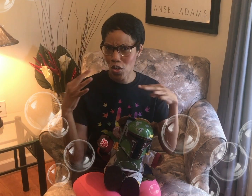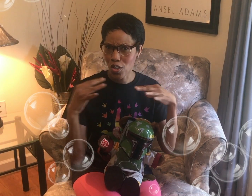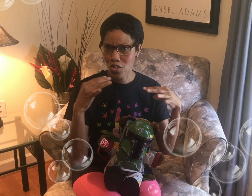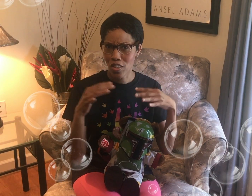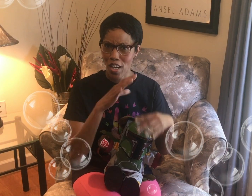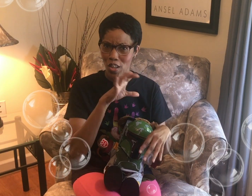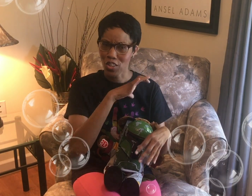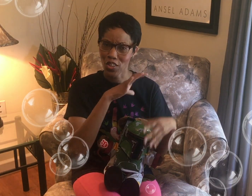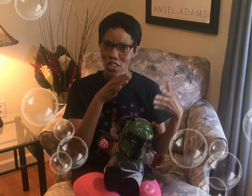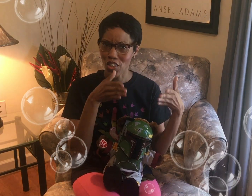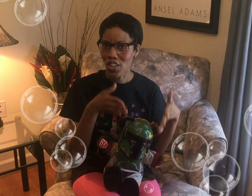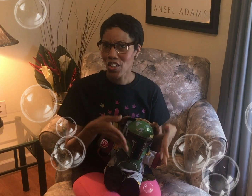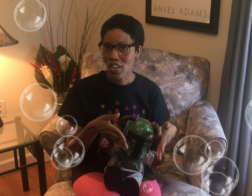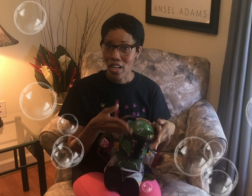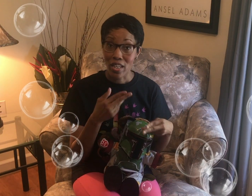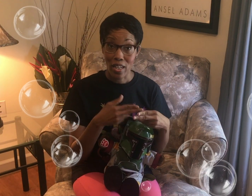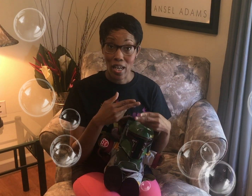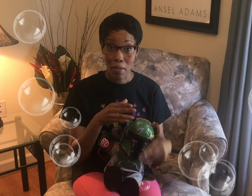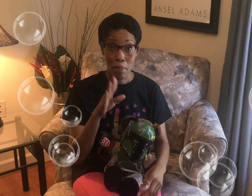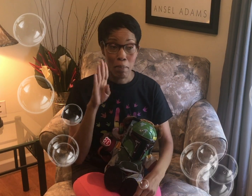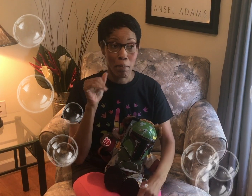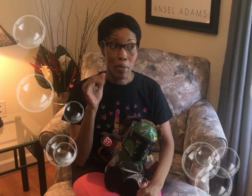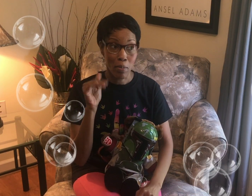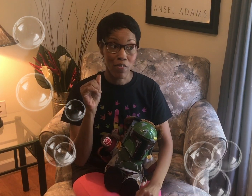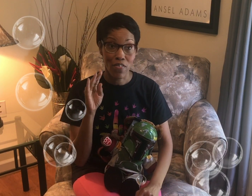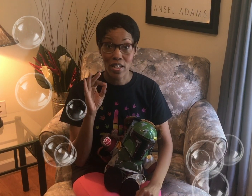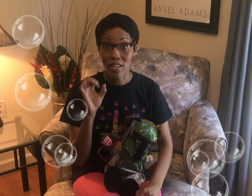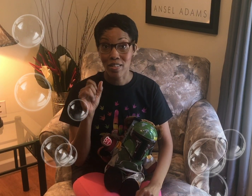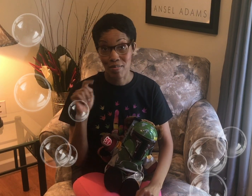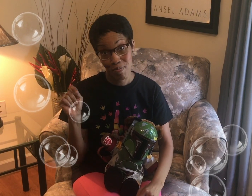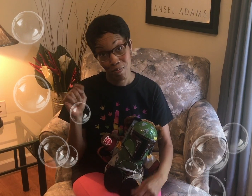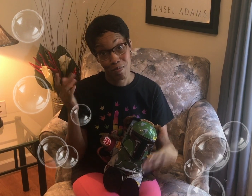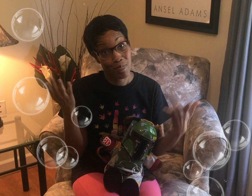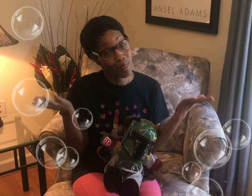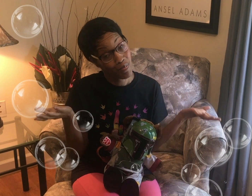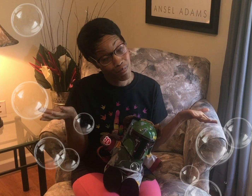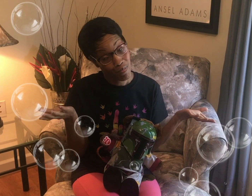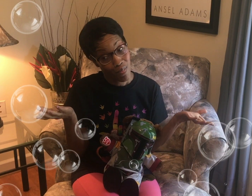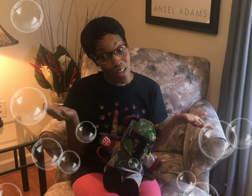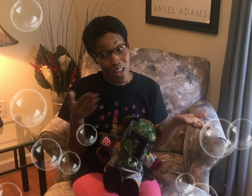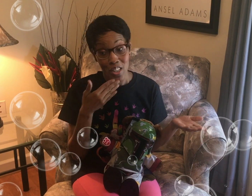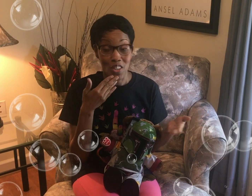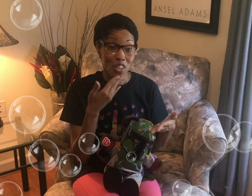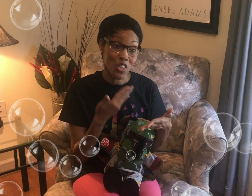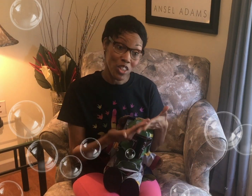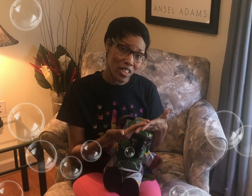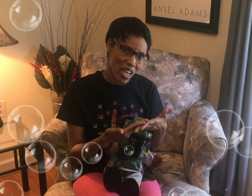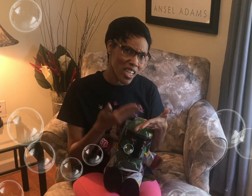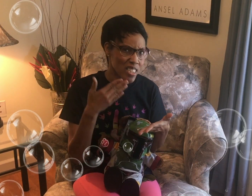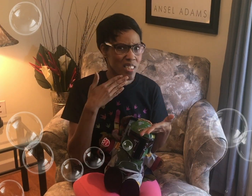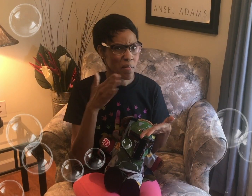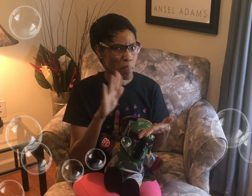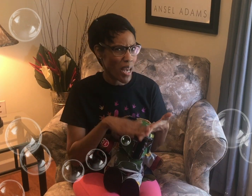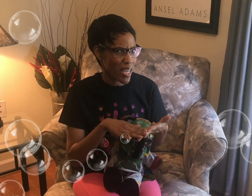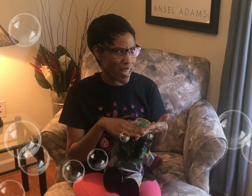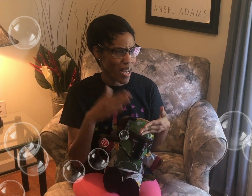character named Baba Fett is he a good guy is he a bad guy